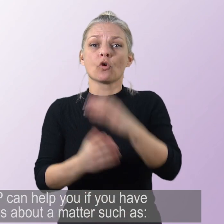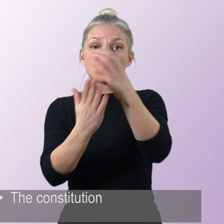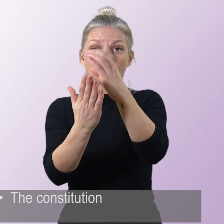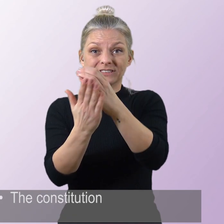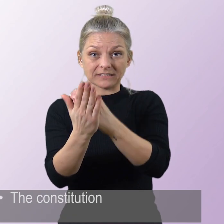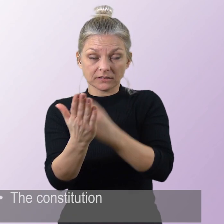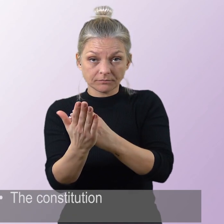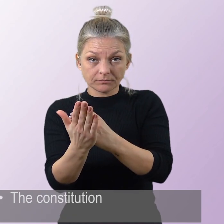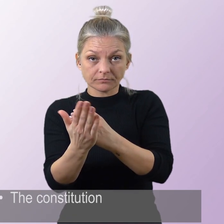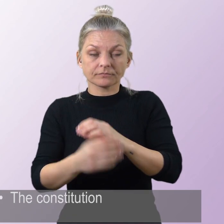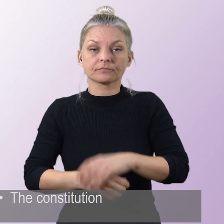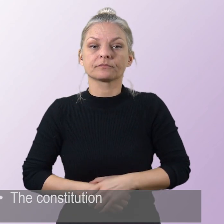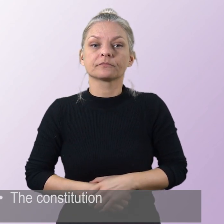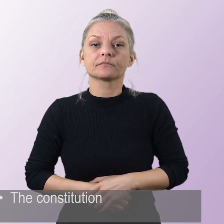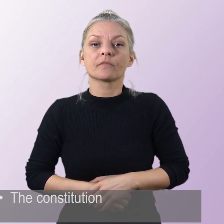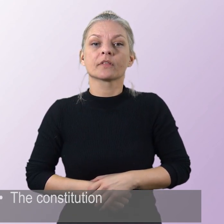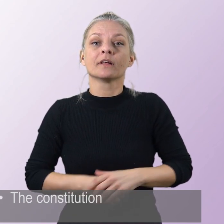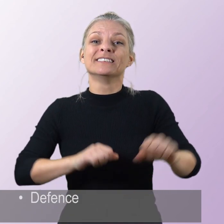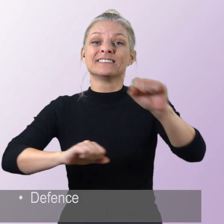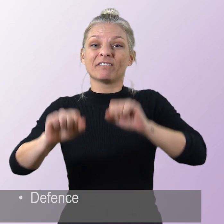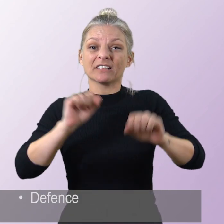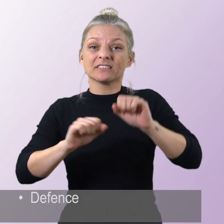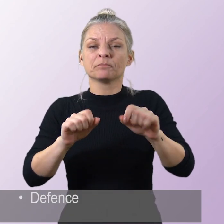as The constitution Defence